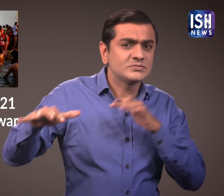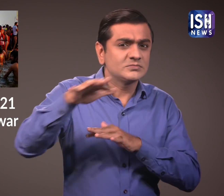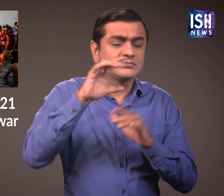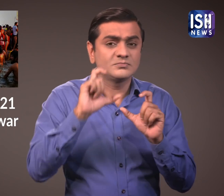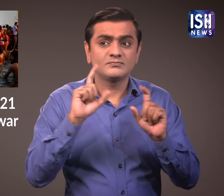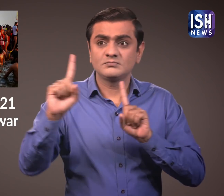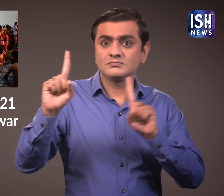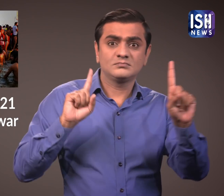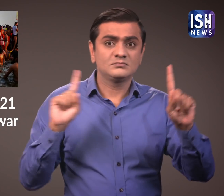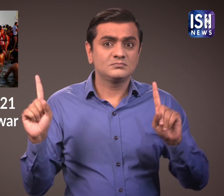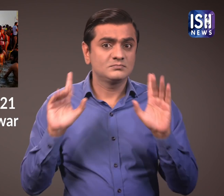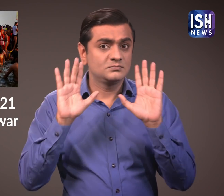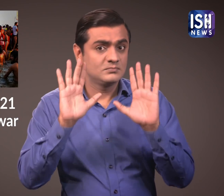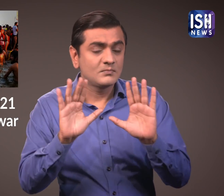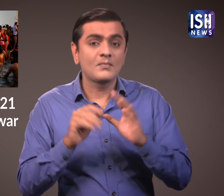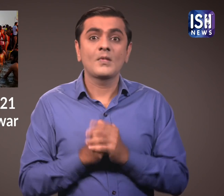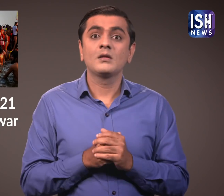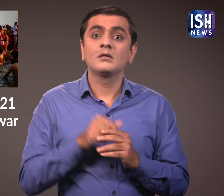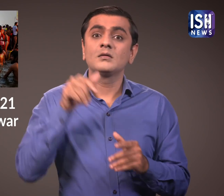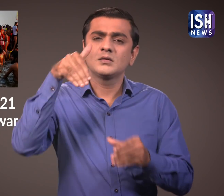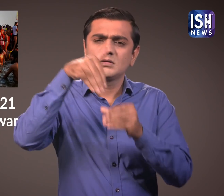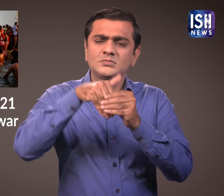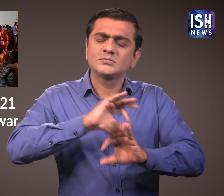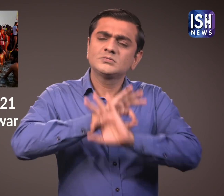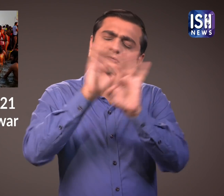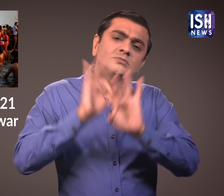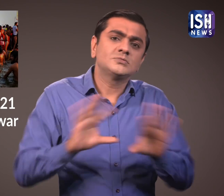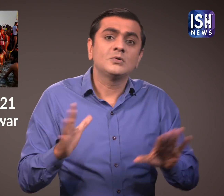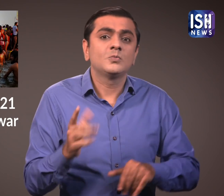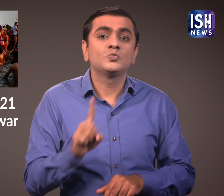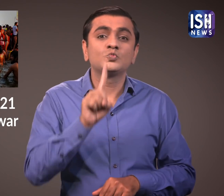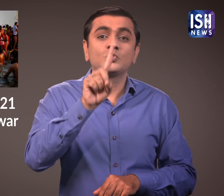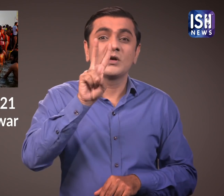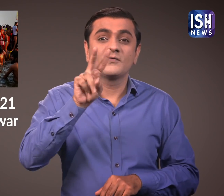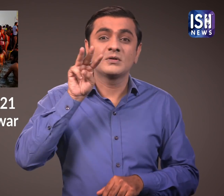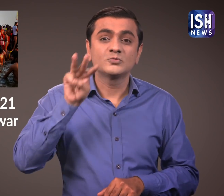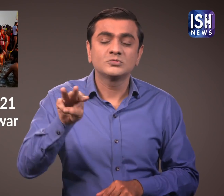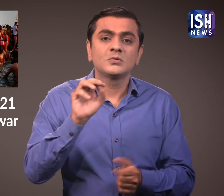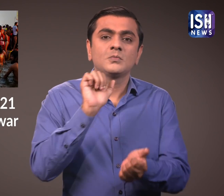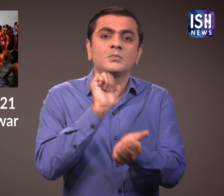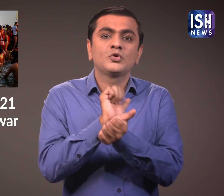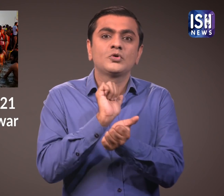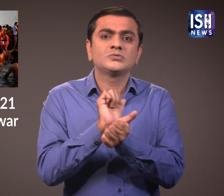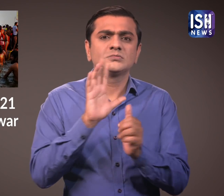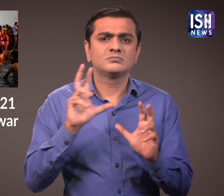Everyone has to maintain social distance. Total 12,000 police